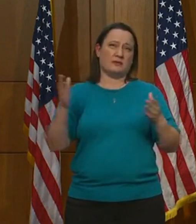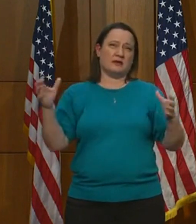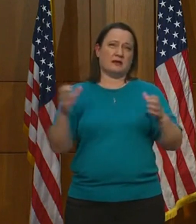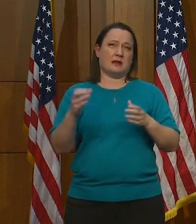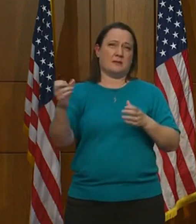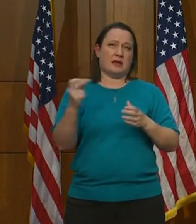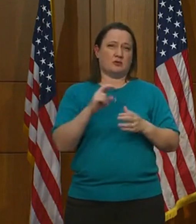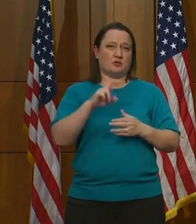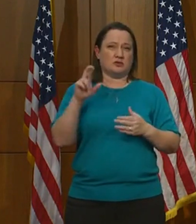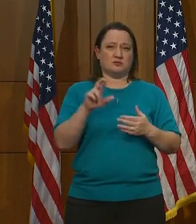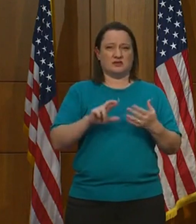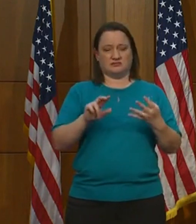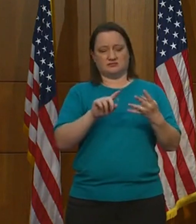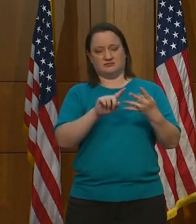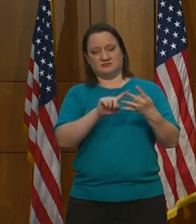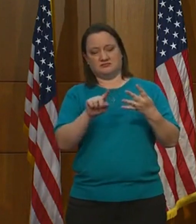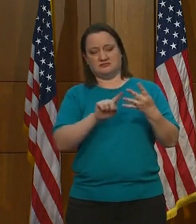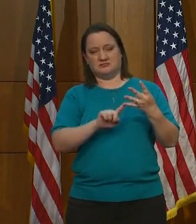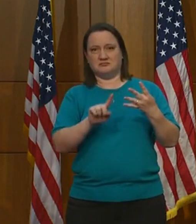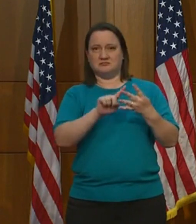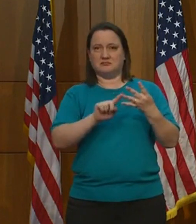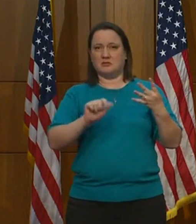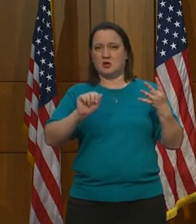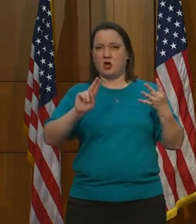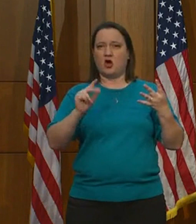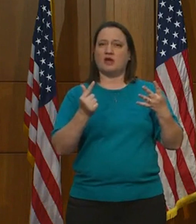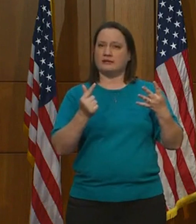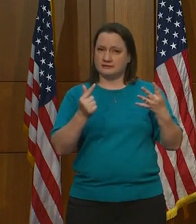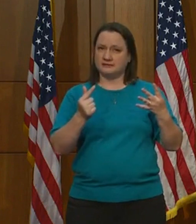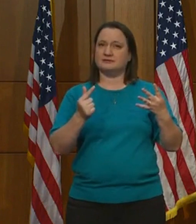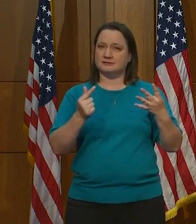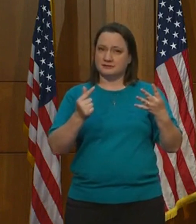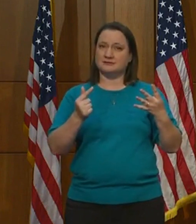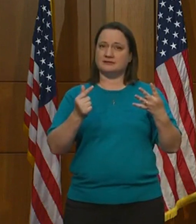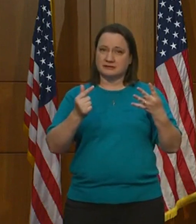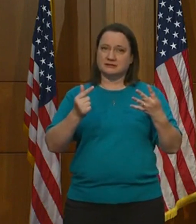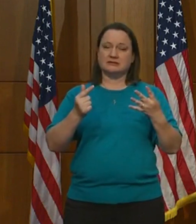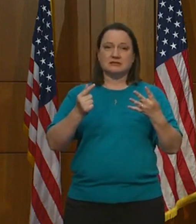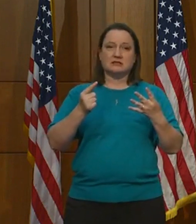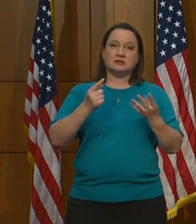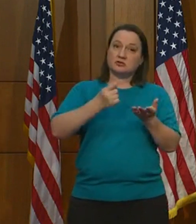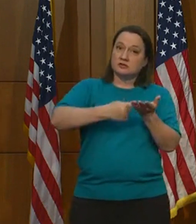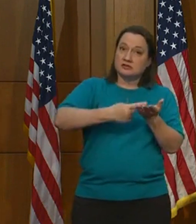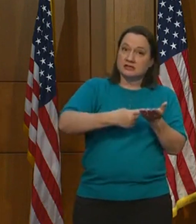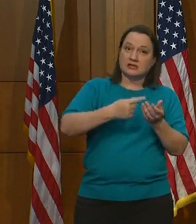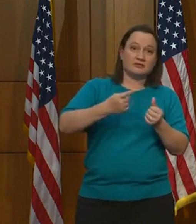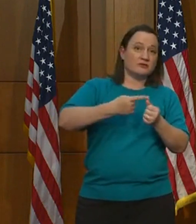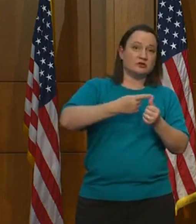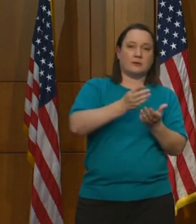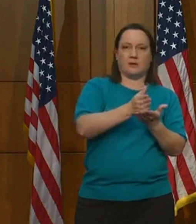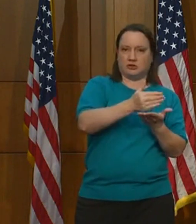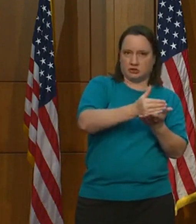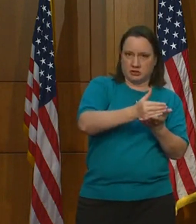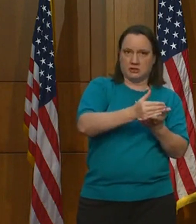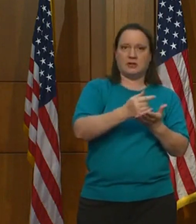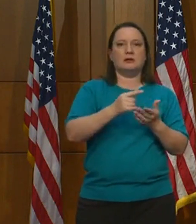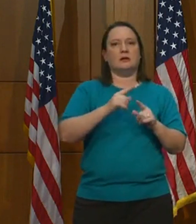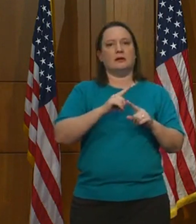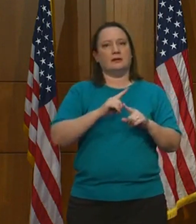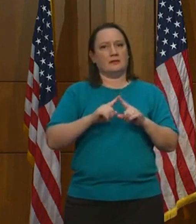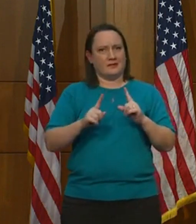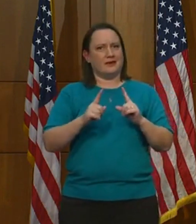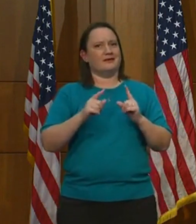mid to late part of August. And obviously a lot of that is to discuss our budget. But we have a fairly ambitious